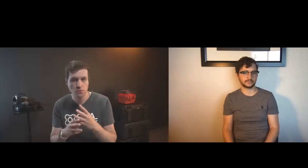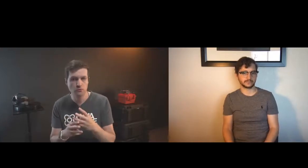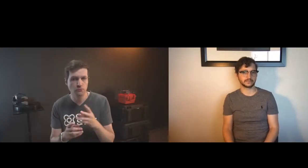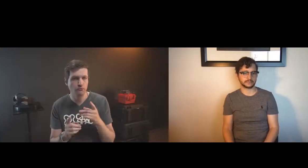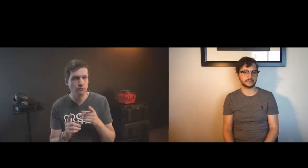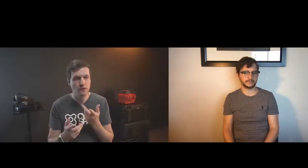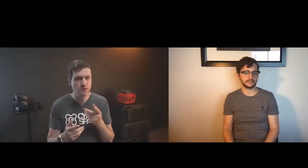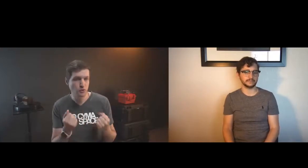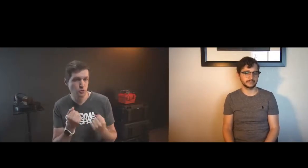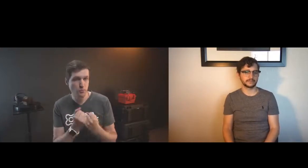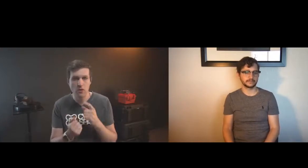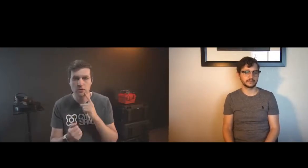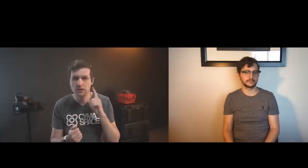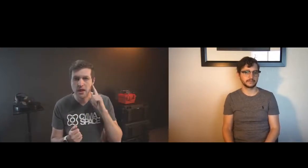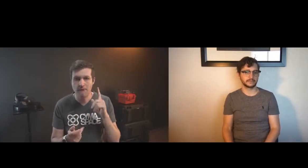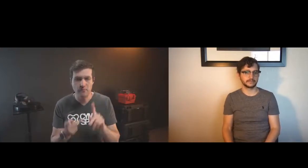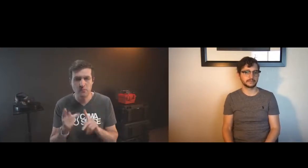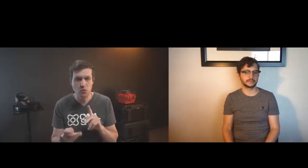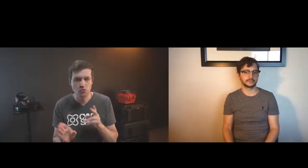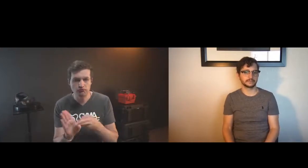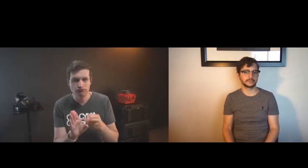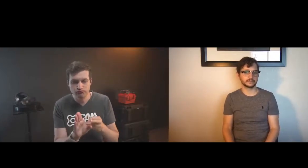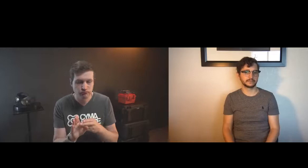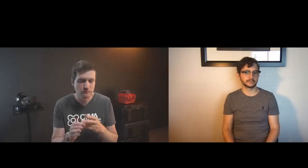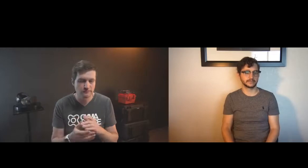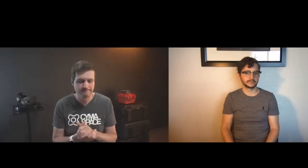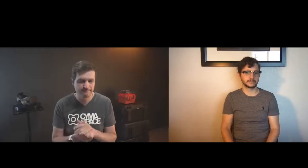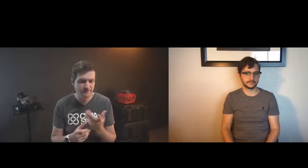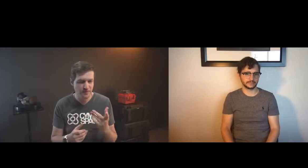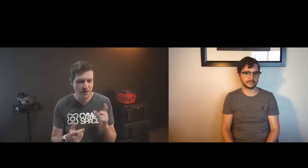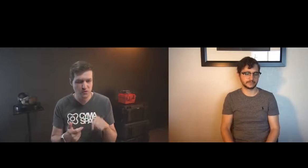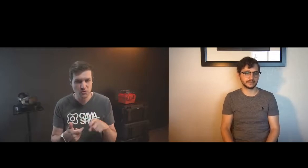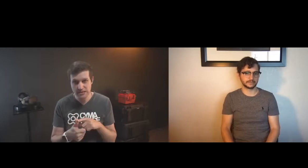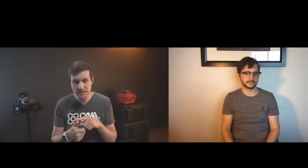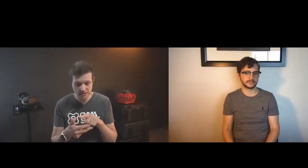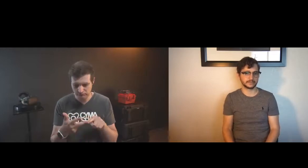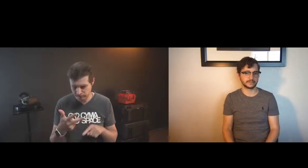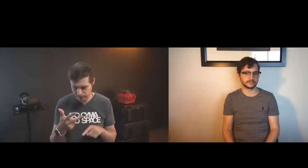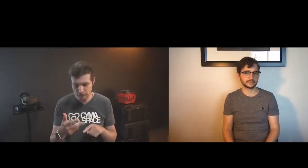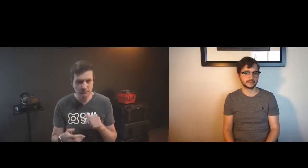either creating the tech or the worlds that support deaf people's participation